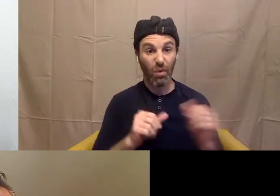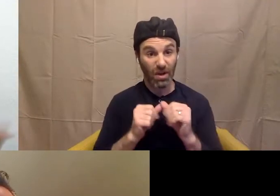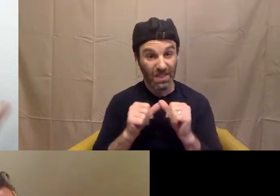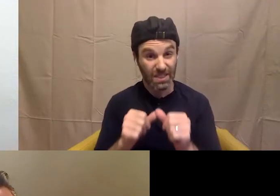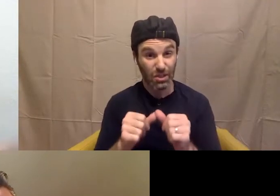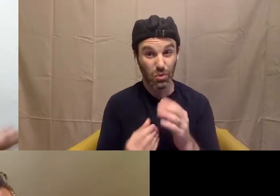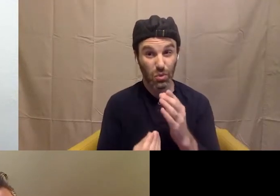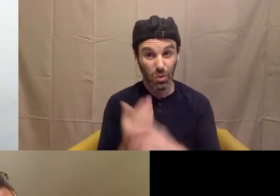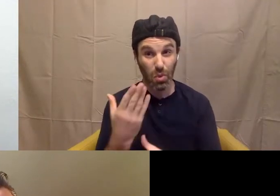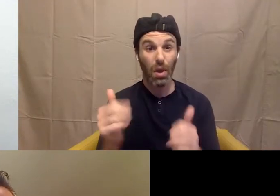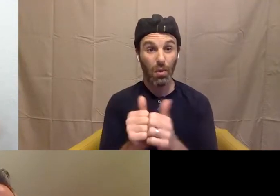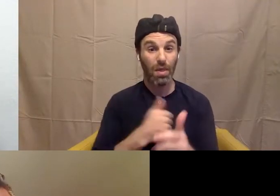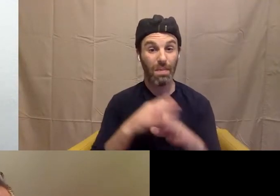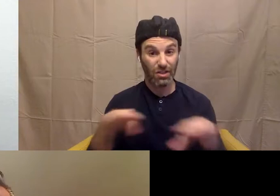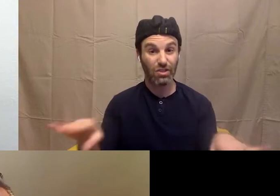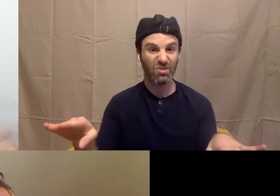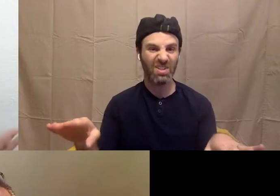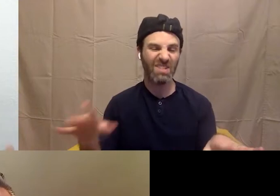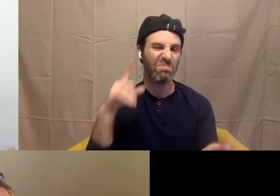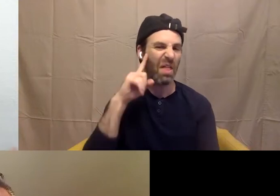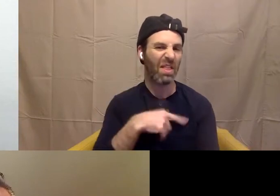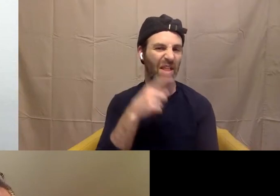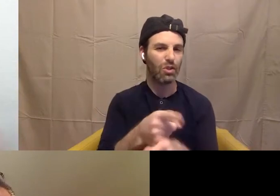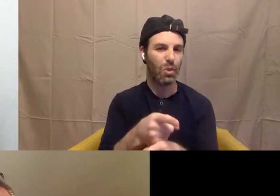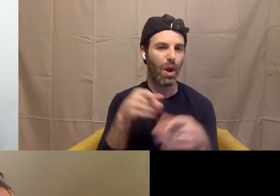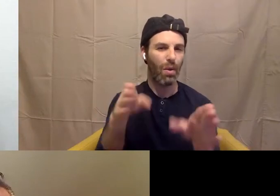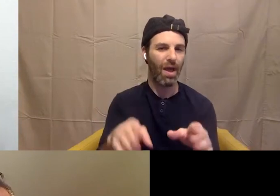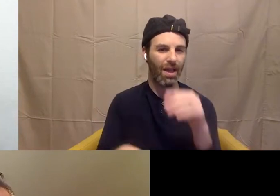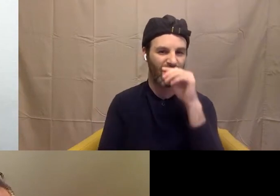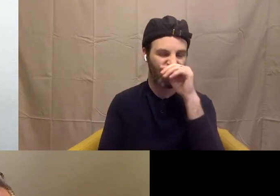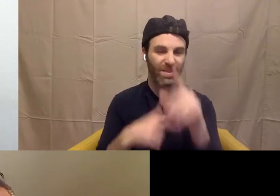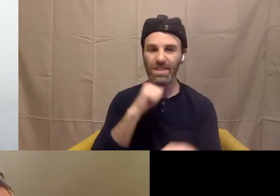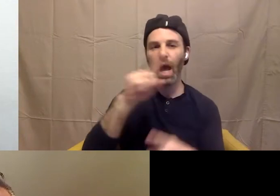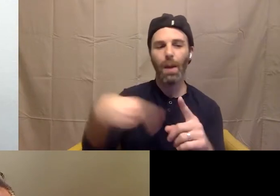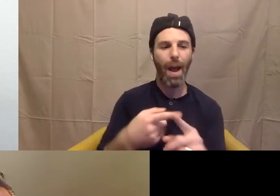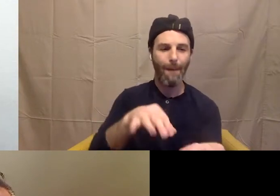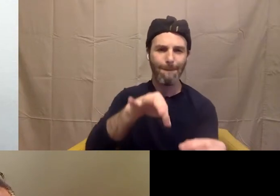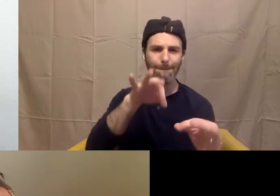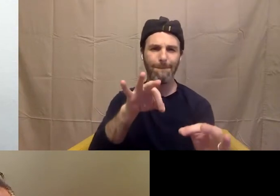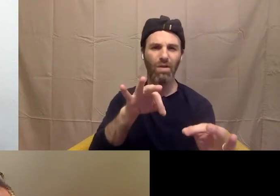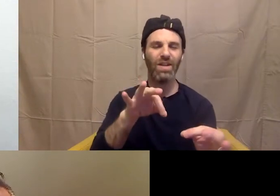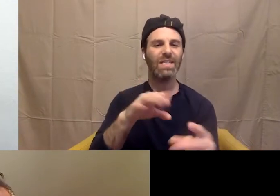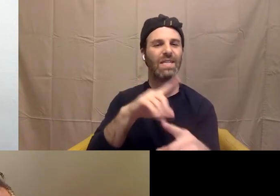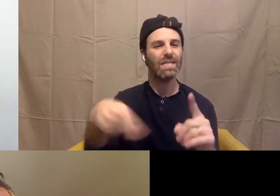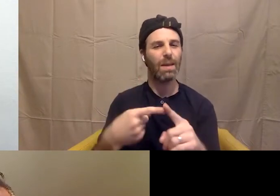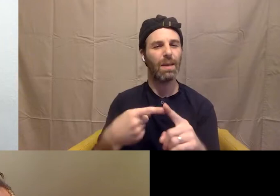I'm on the right track. And it's never about being perfect. It's more about being present when and how they may need us.